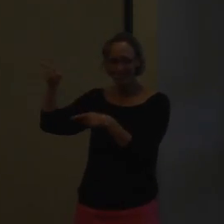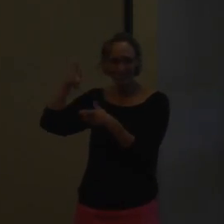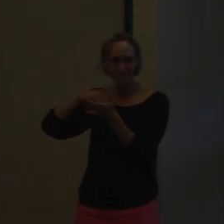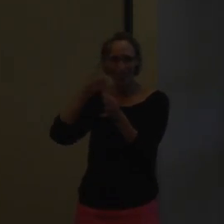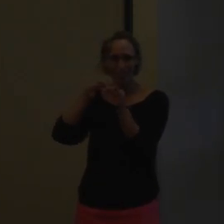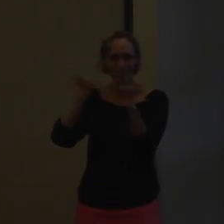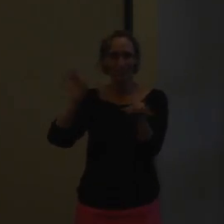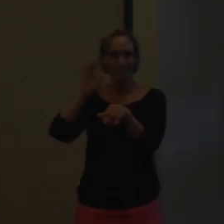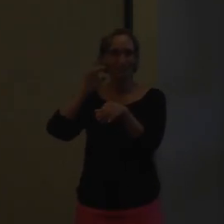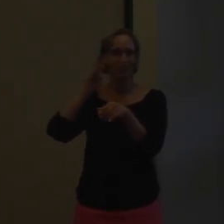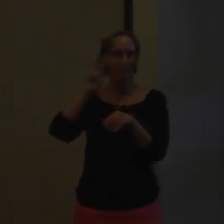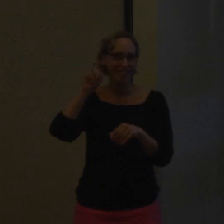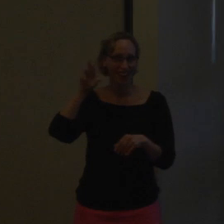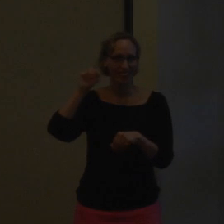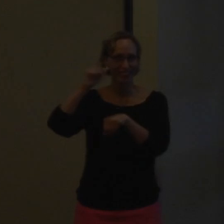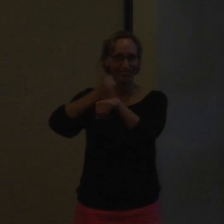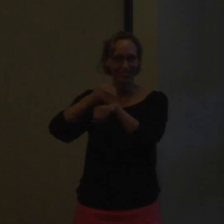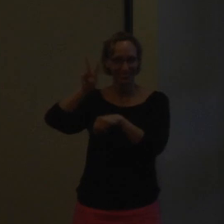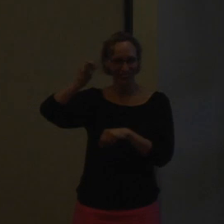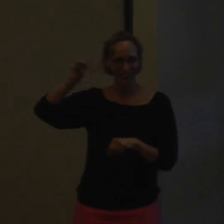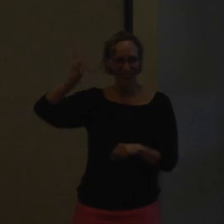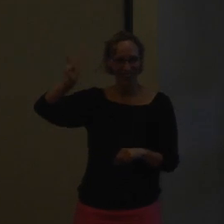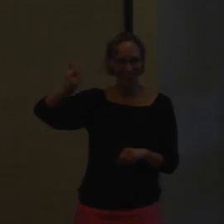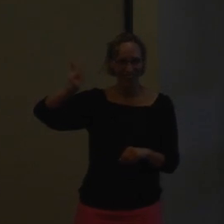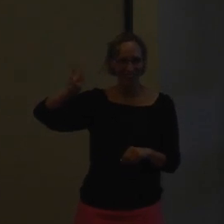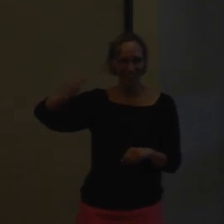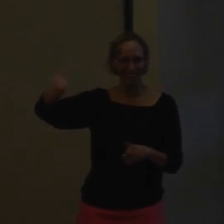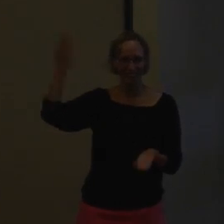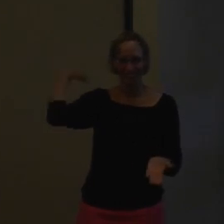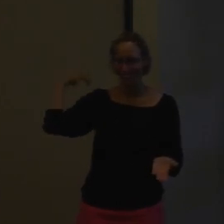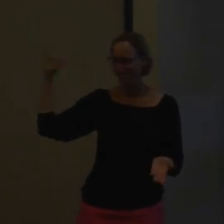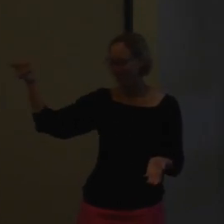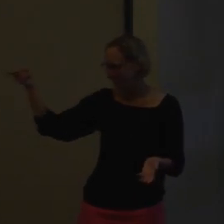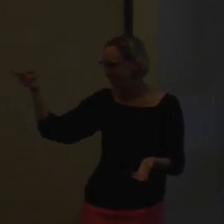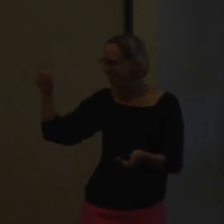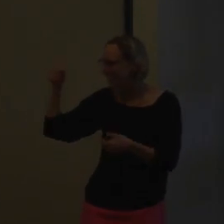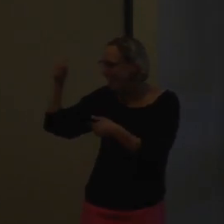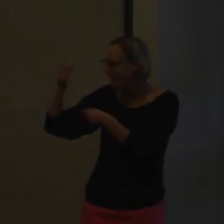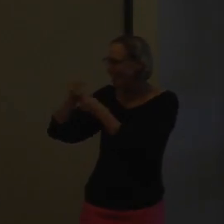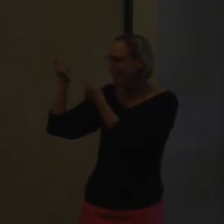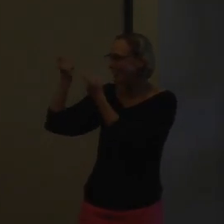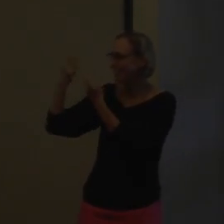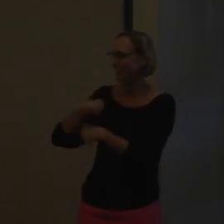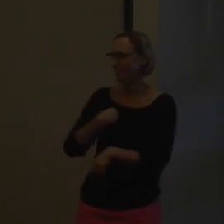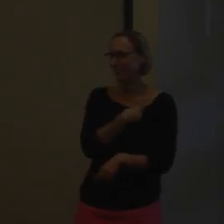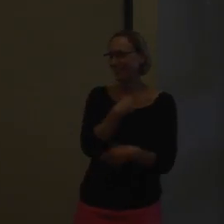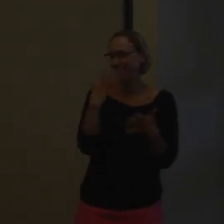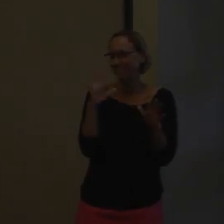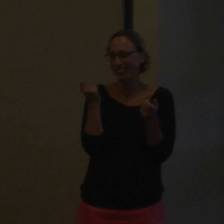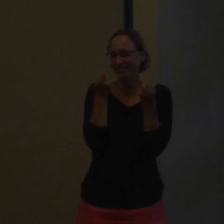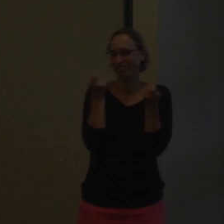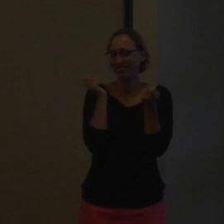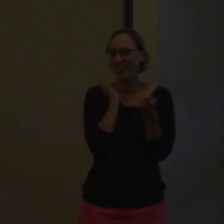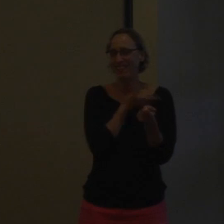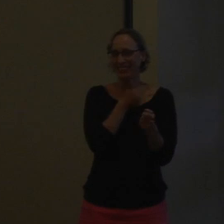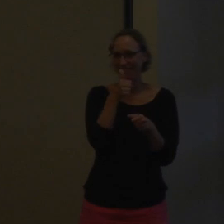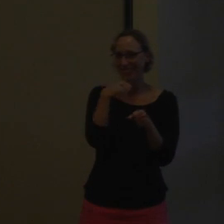almost the same year that bilingualism was set up. Was it 2008? So only you're celebrating their 10-year